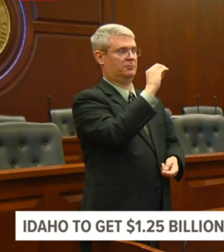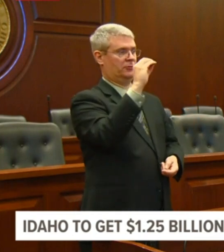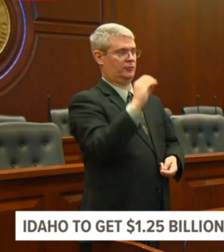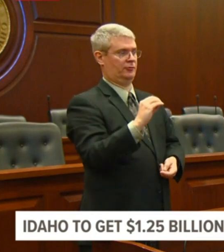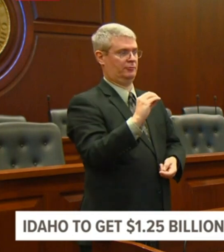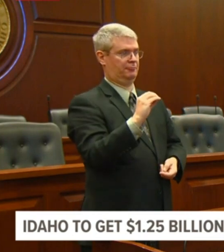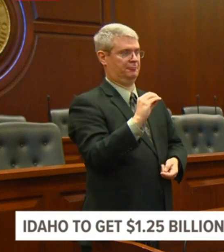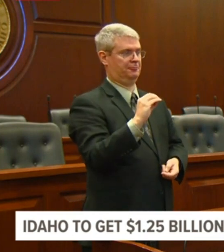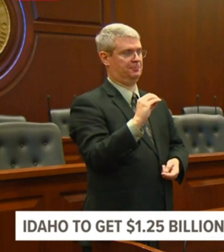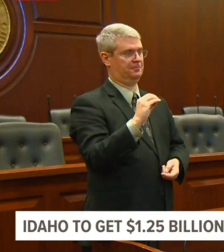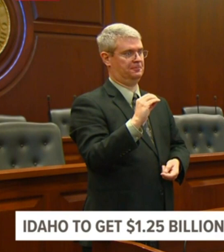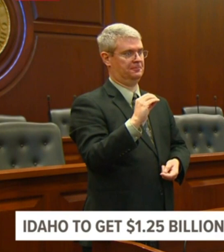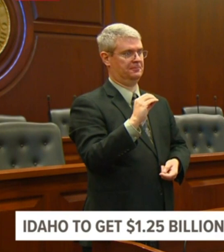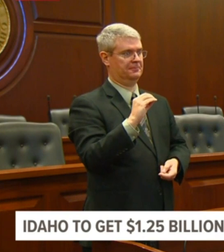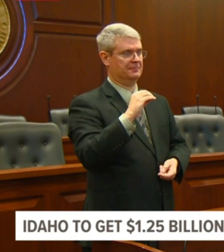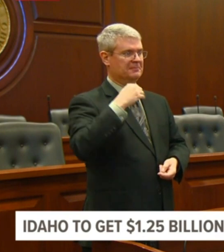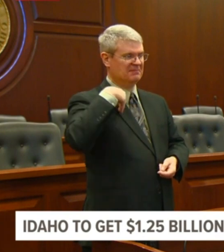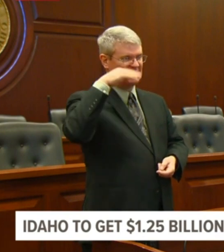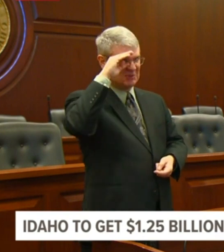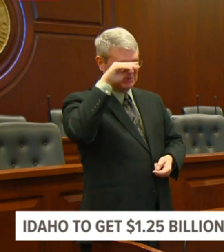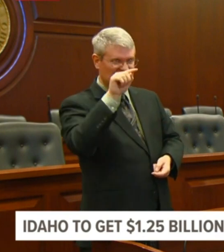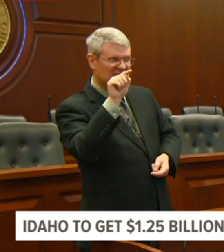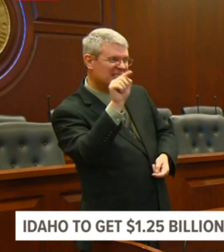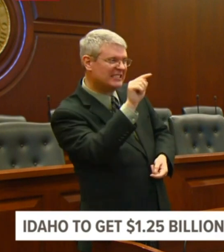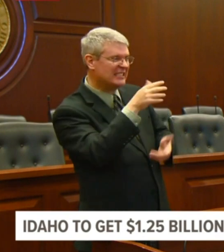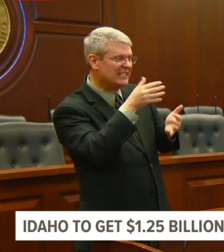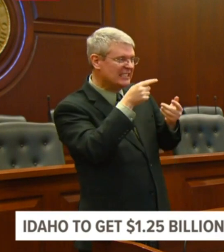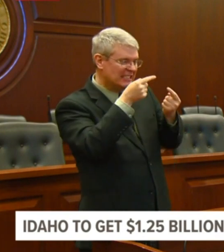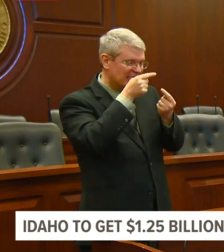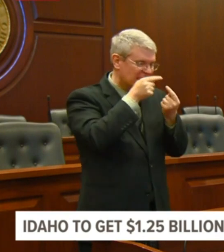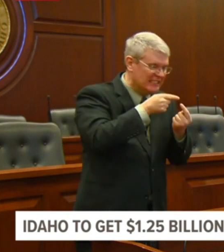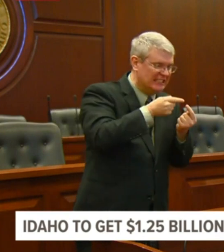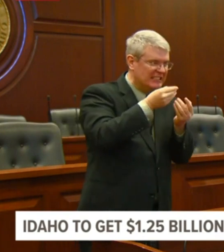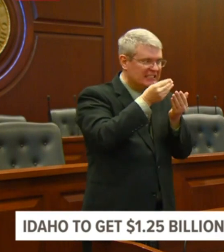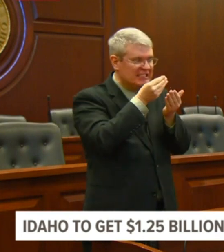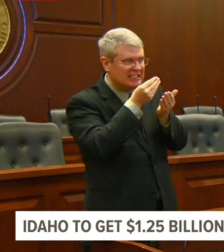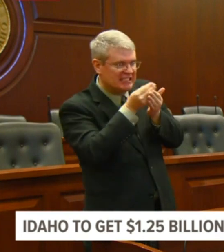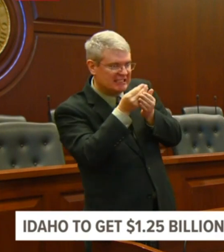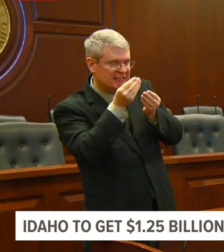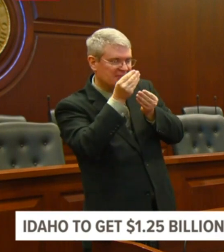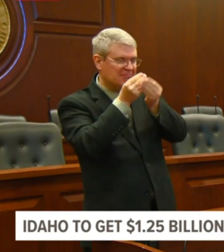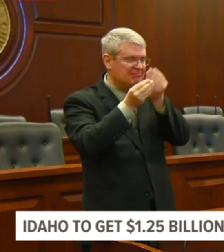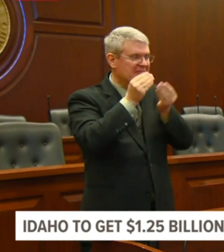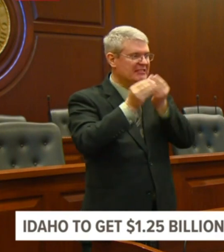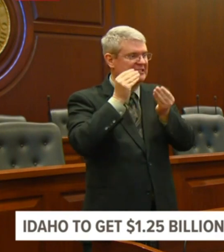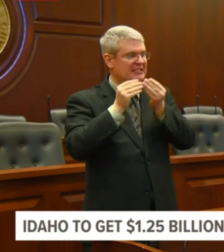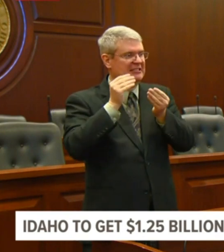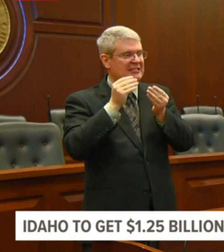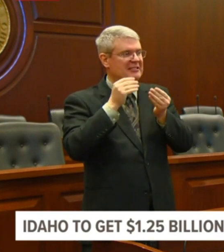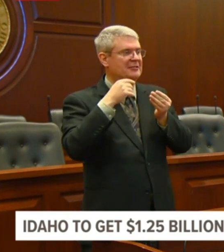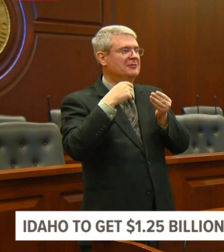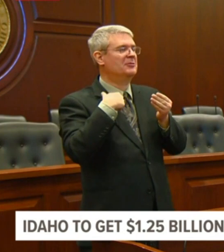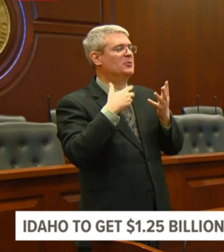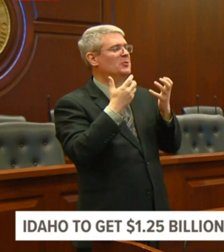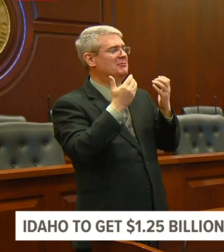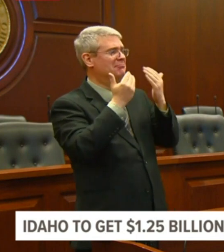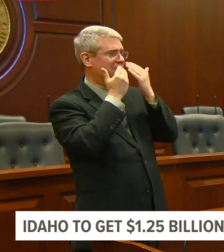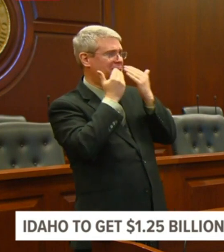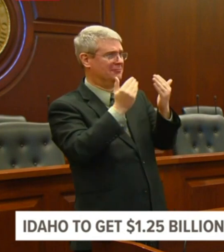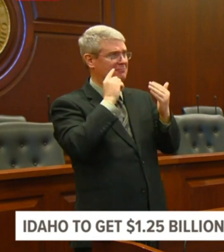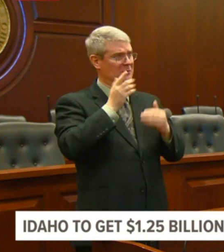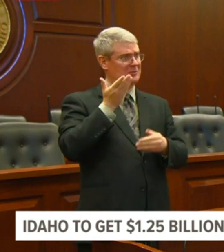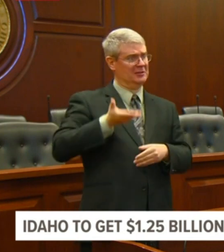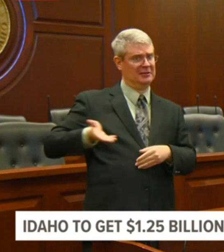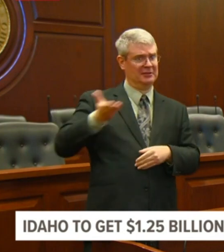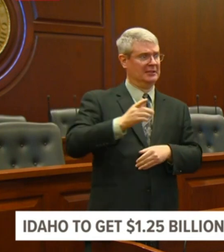due to the ongoing pandemic. I appreciate the efforts of my colleagues in the legislature in preparing